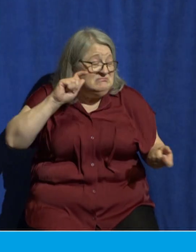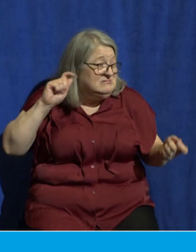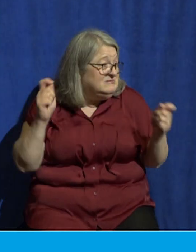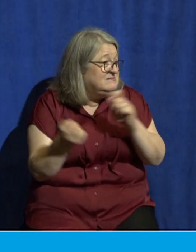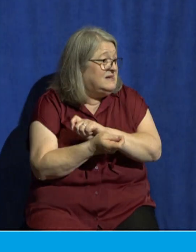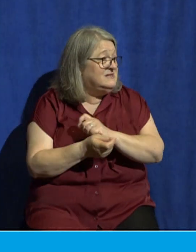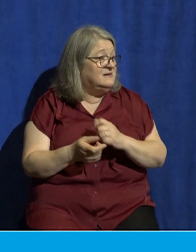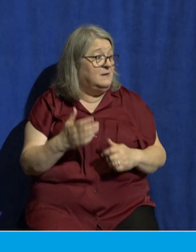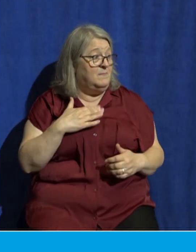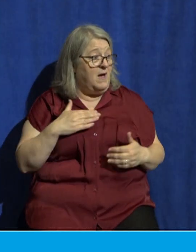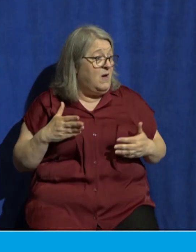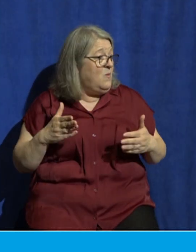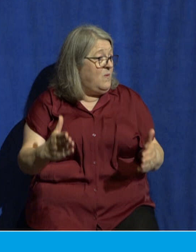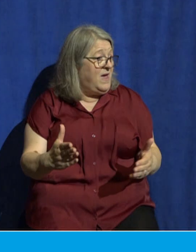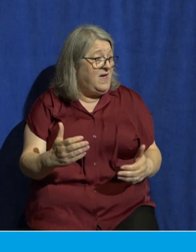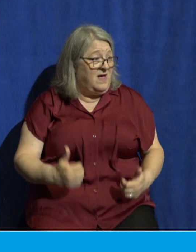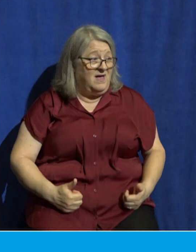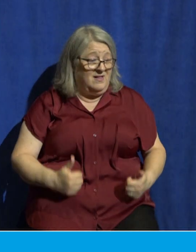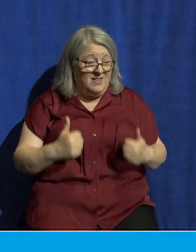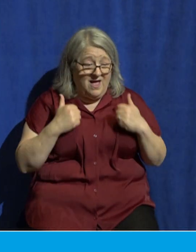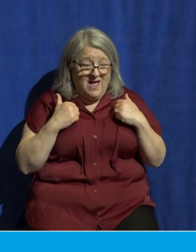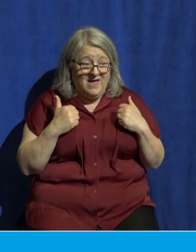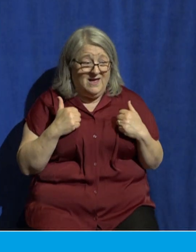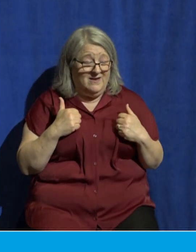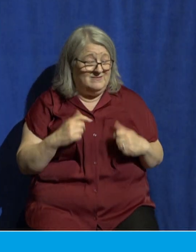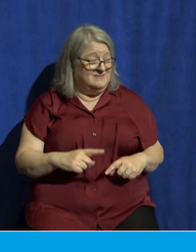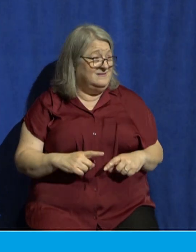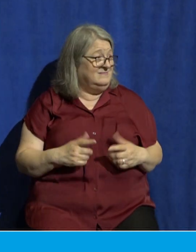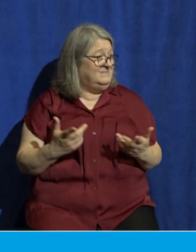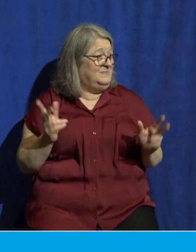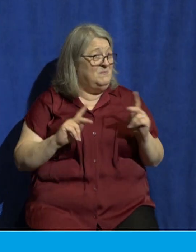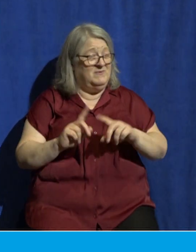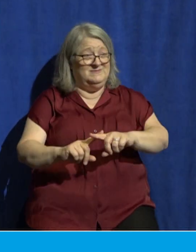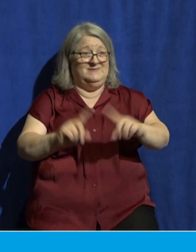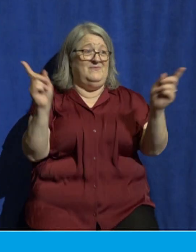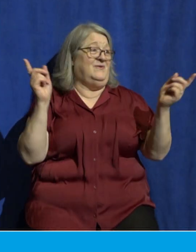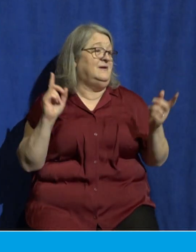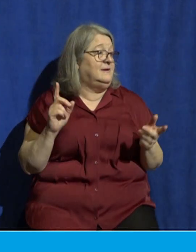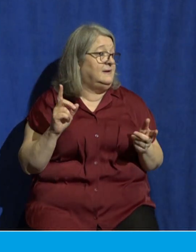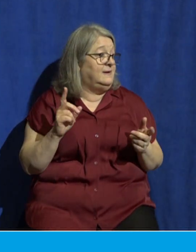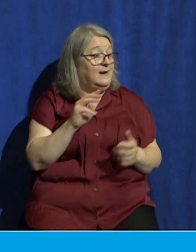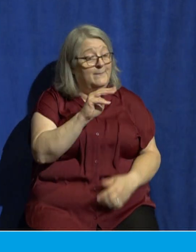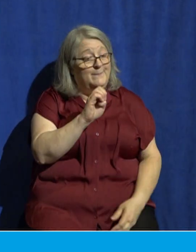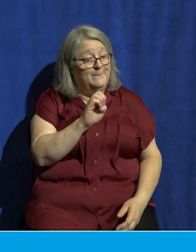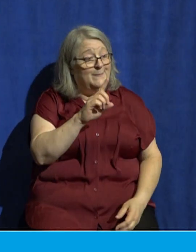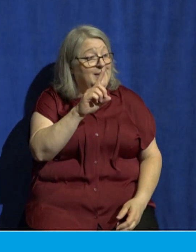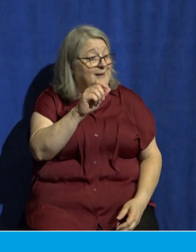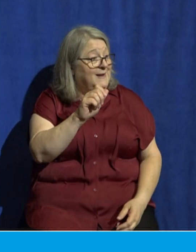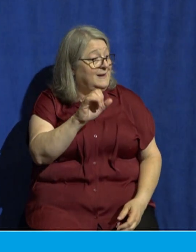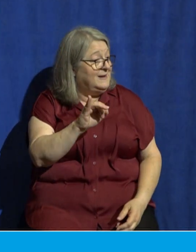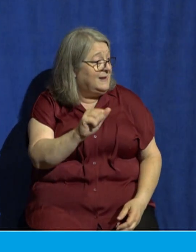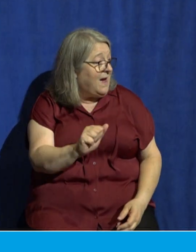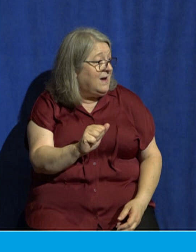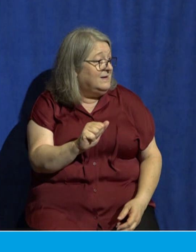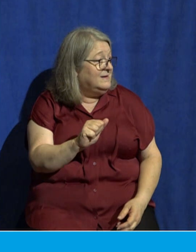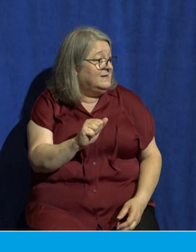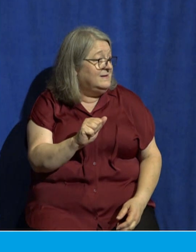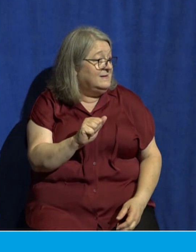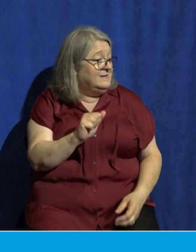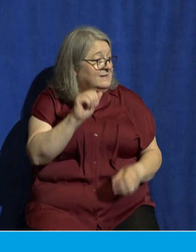life and that fear gets stoked by the media and your echo chamber and it makes you susceptible